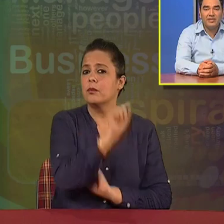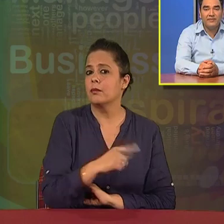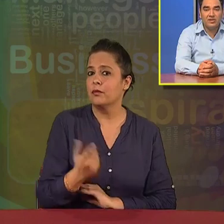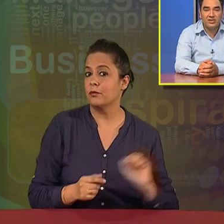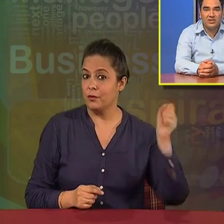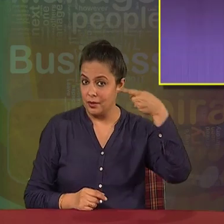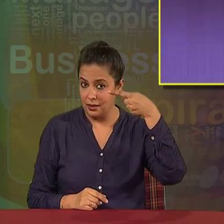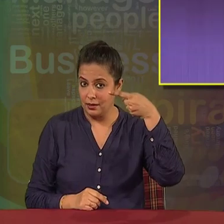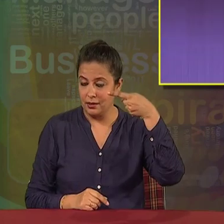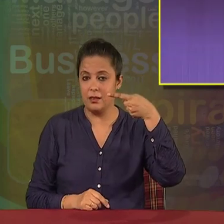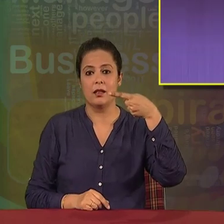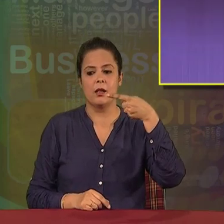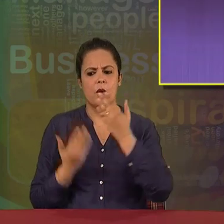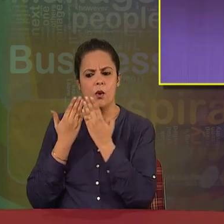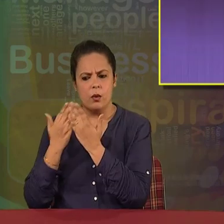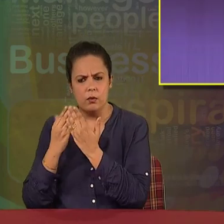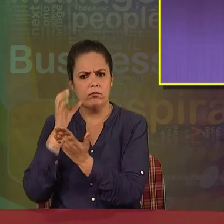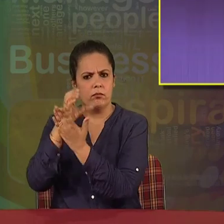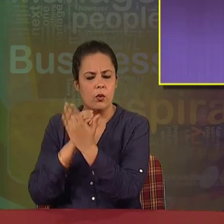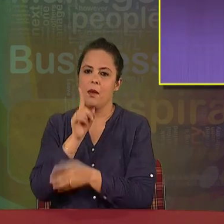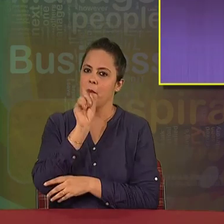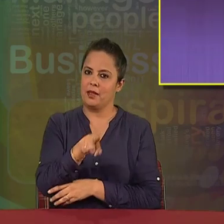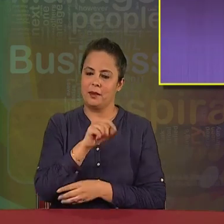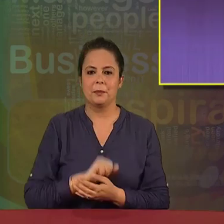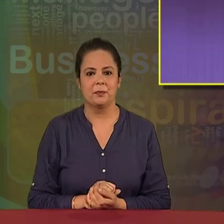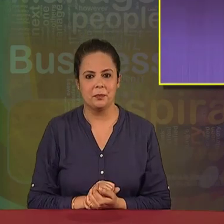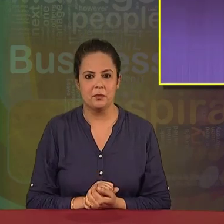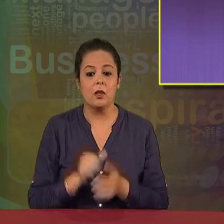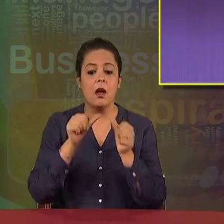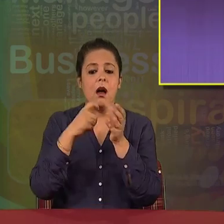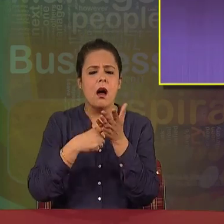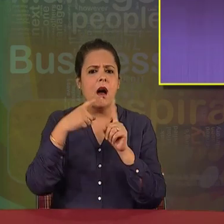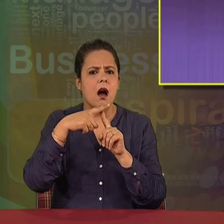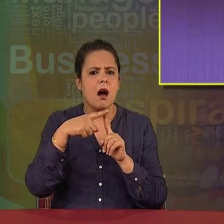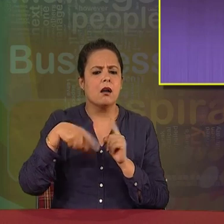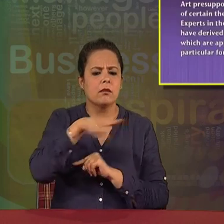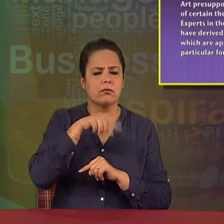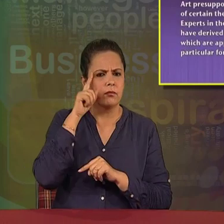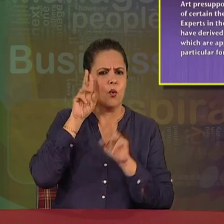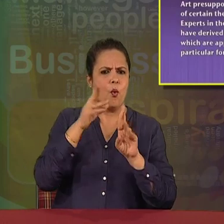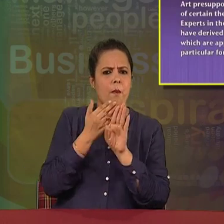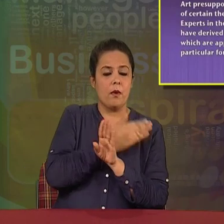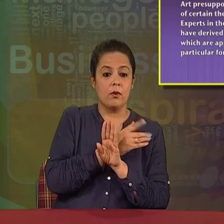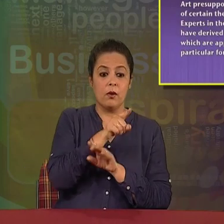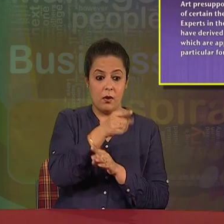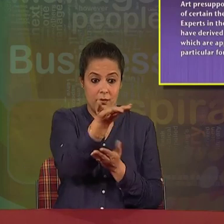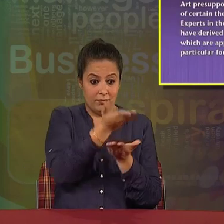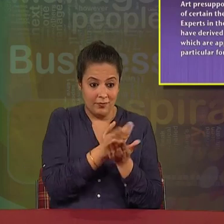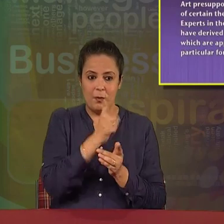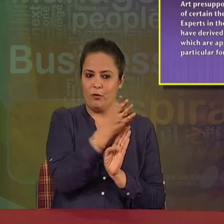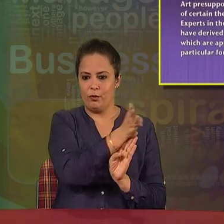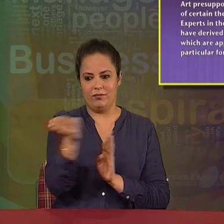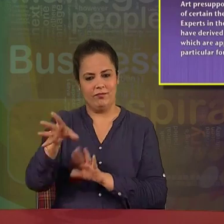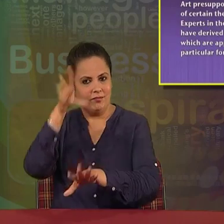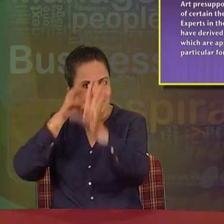following basic features. The first feature of art is the existence of theoretical knowledge. Art presupposes the existence